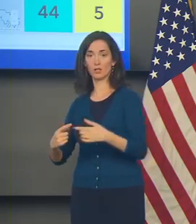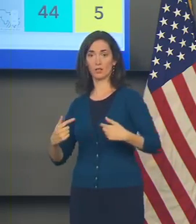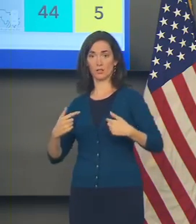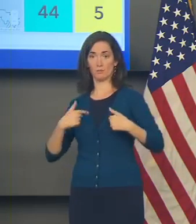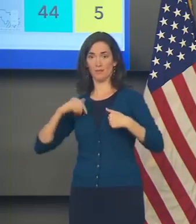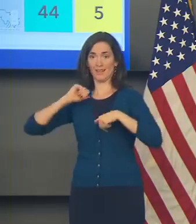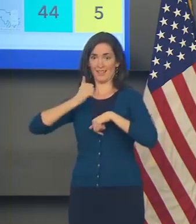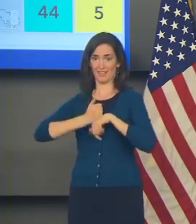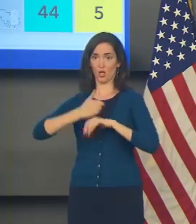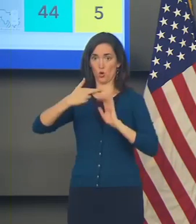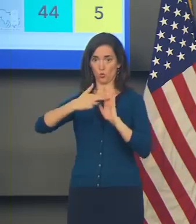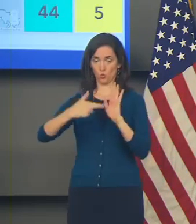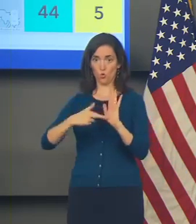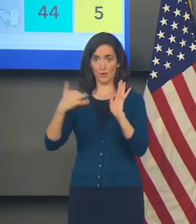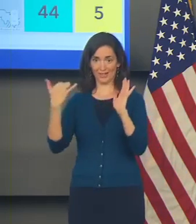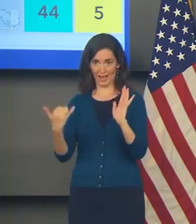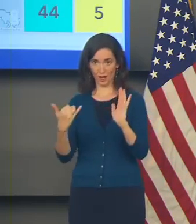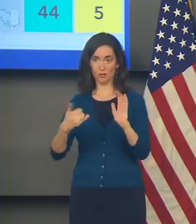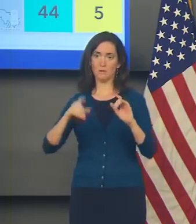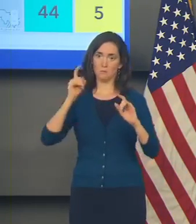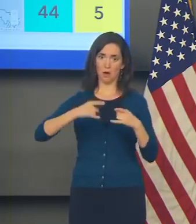a mandate.